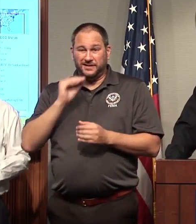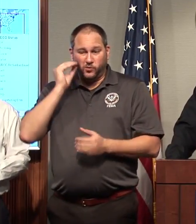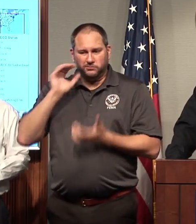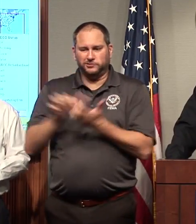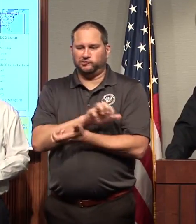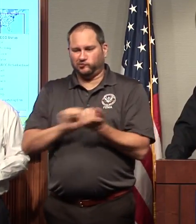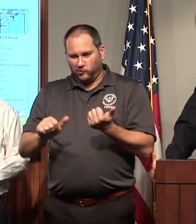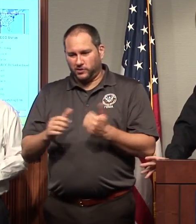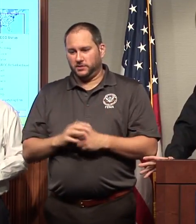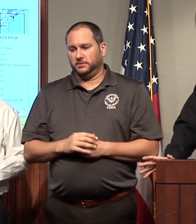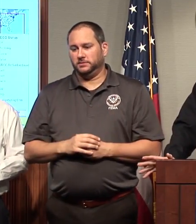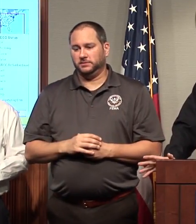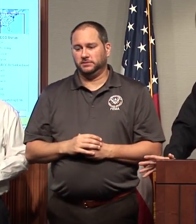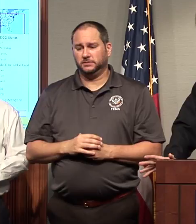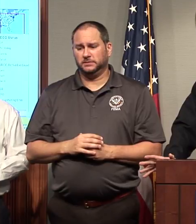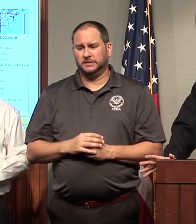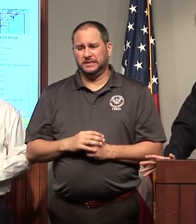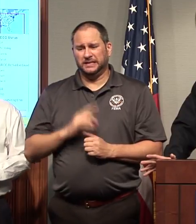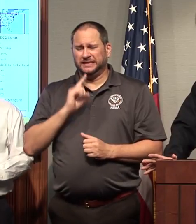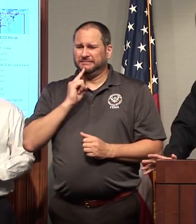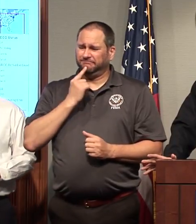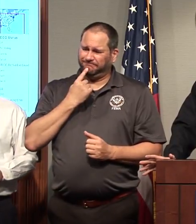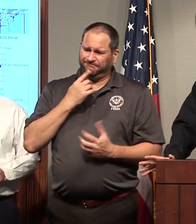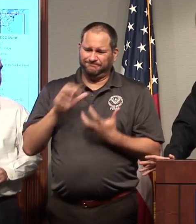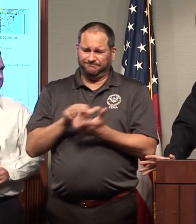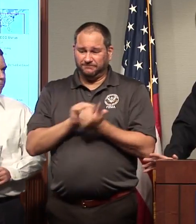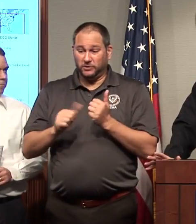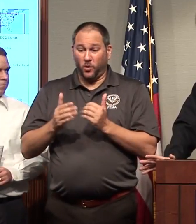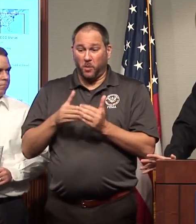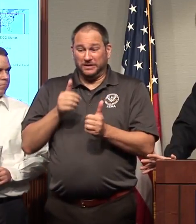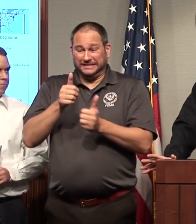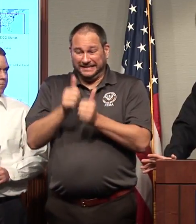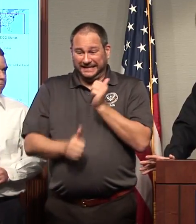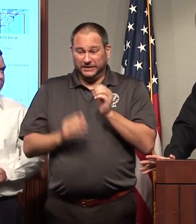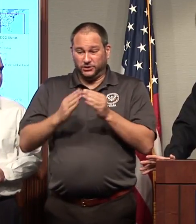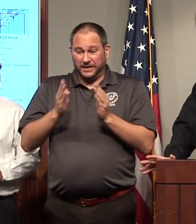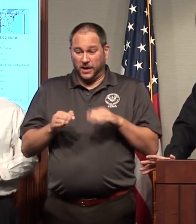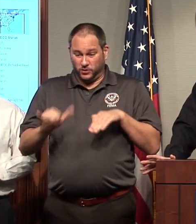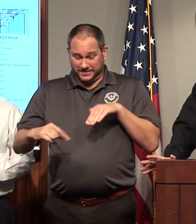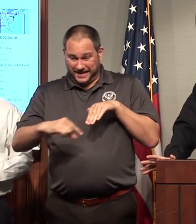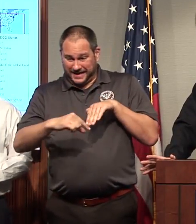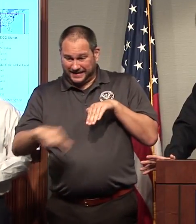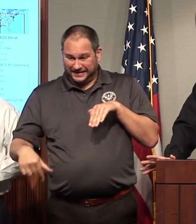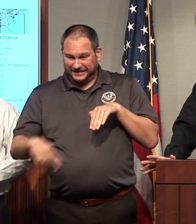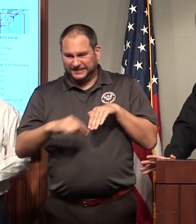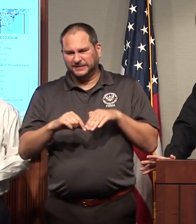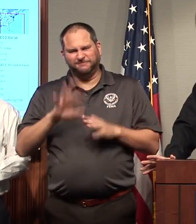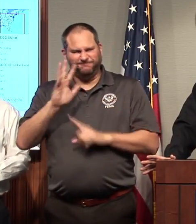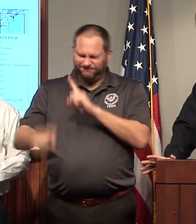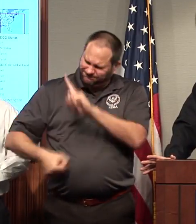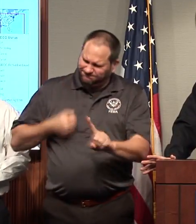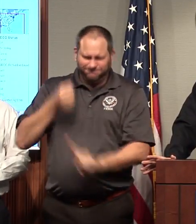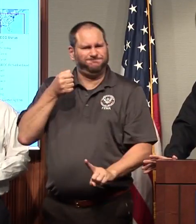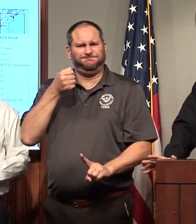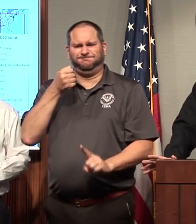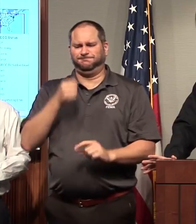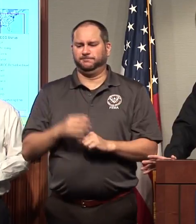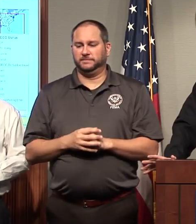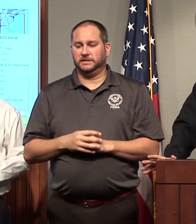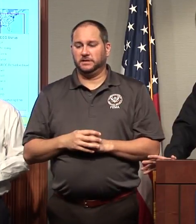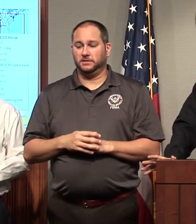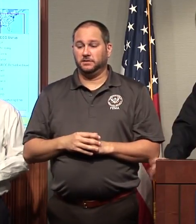% have major damage. Basically, every house in the Keys was impacted in some way or another. This is why we ask people to